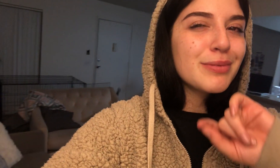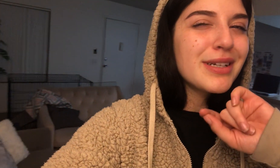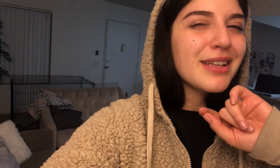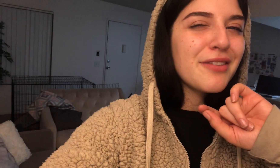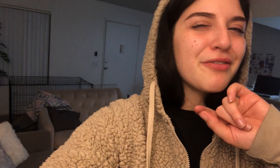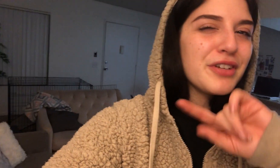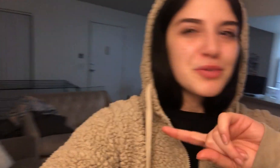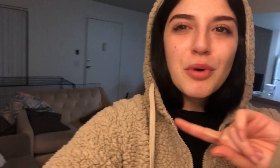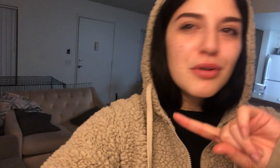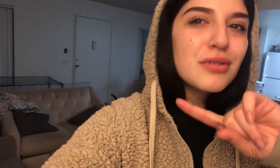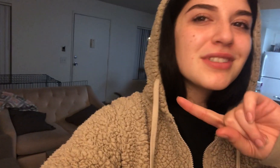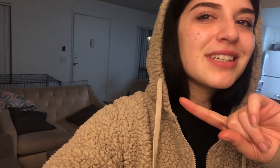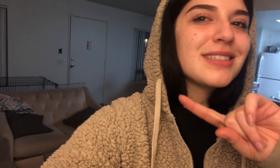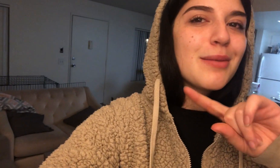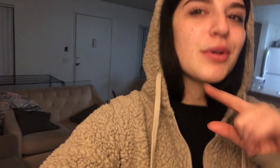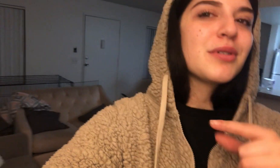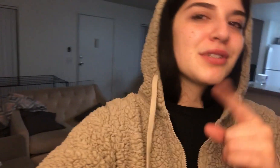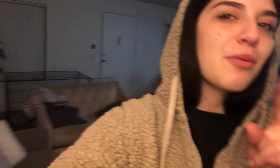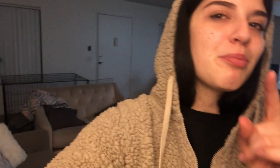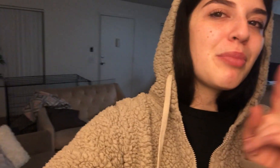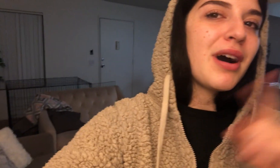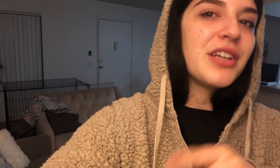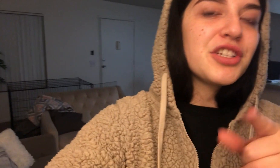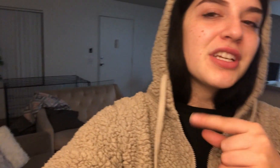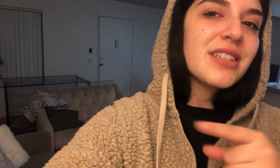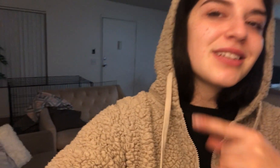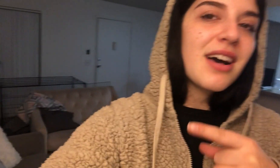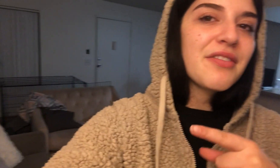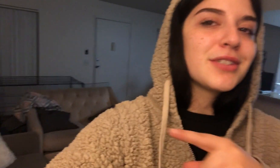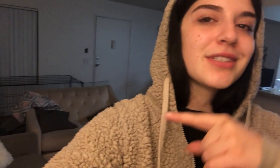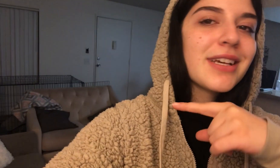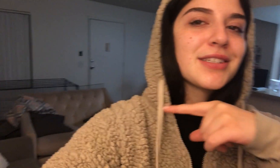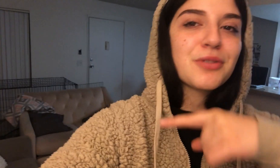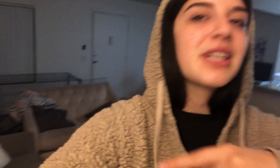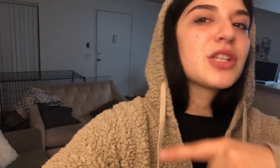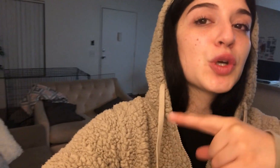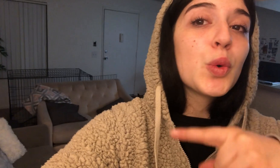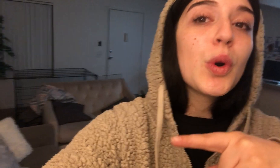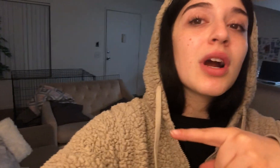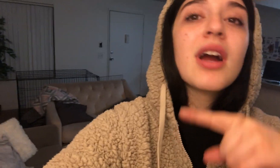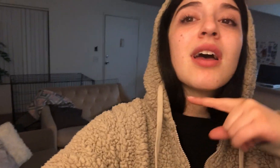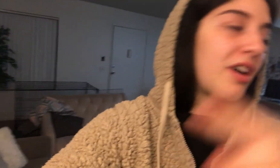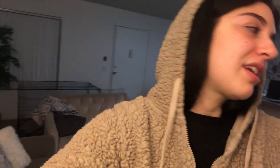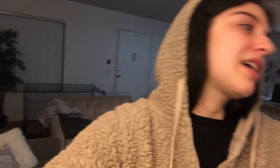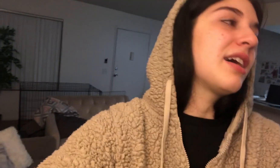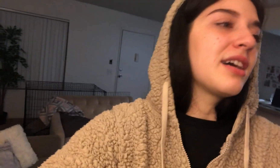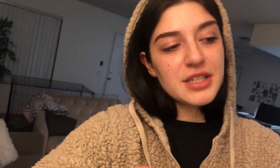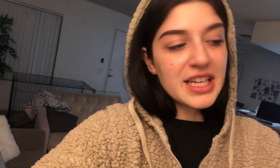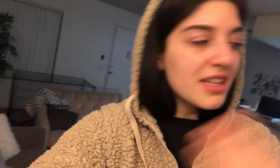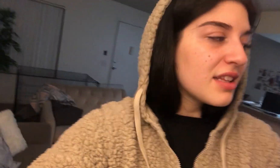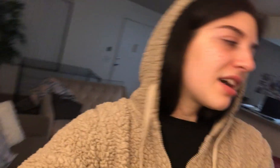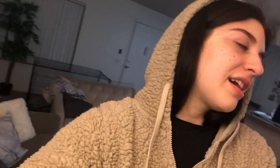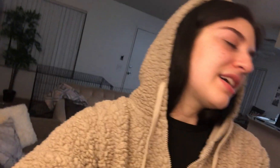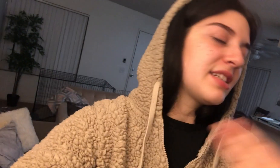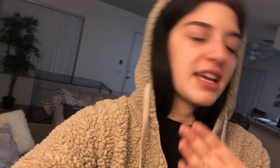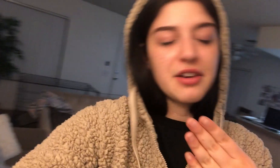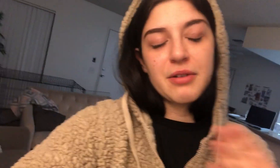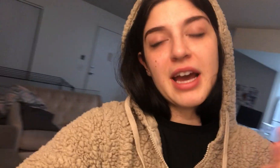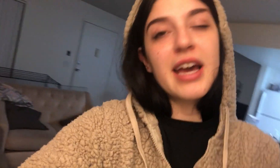split like fish bowls, except there is no punchy stuff. It was just like straight liqueur, vodka, tequila, and tanqueray,